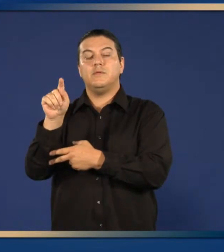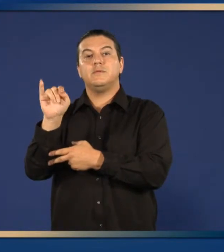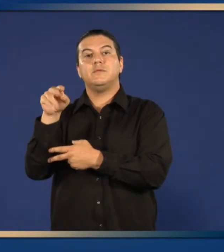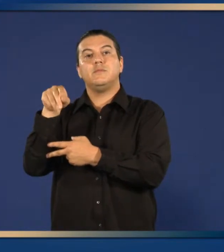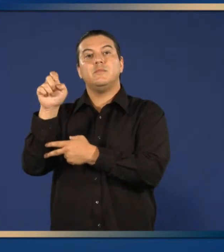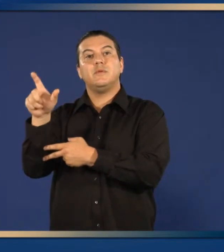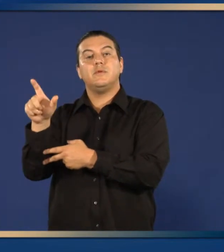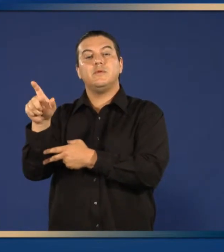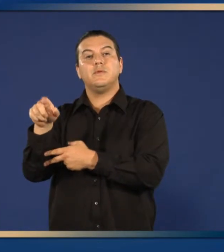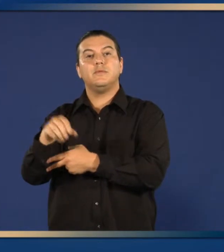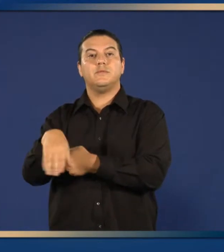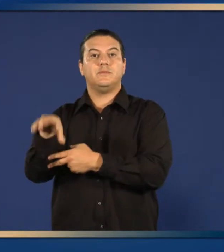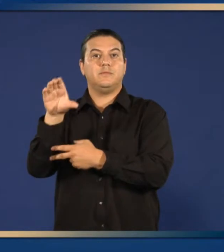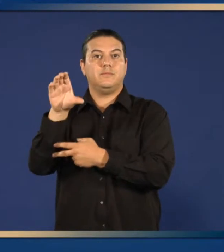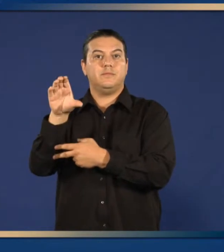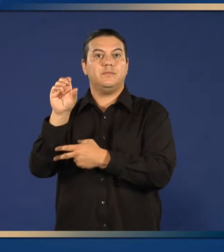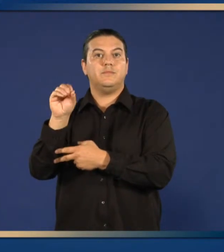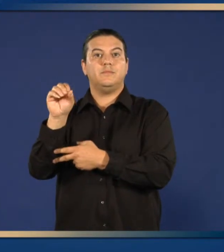Cholestid.